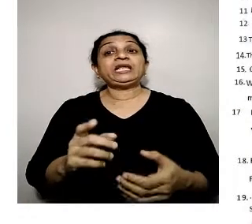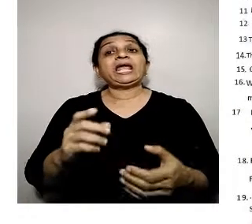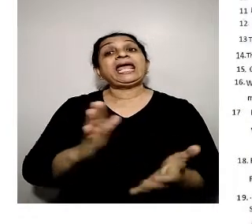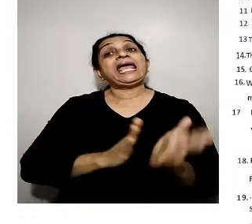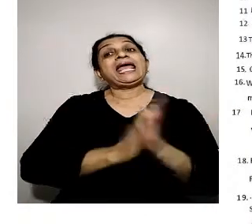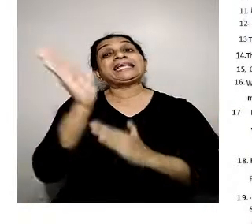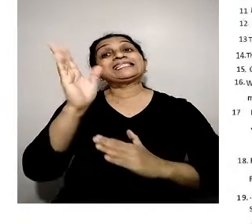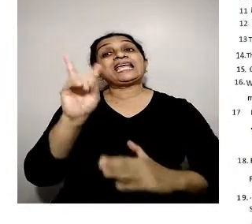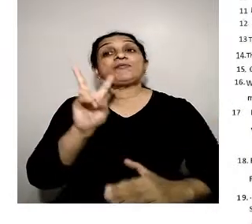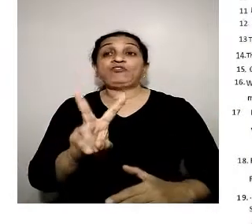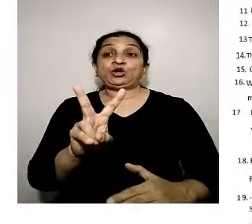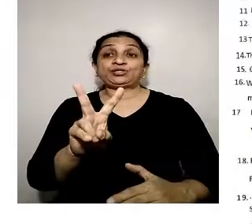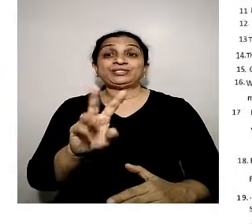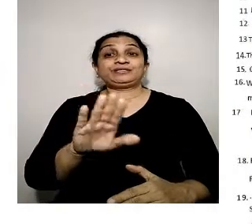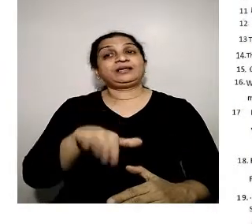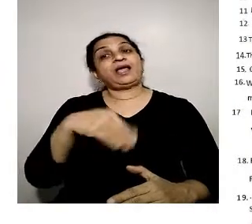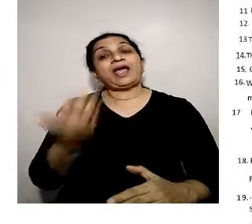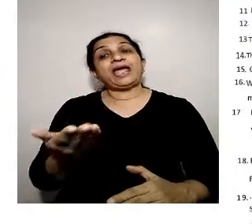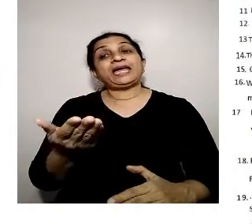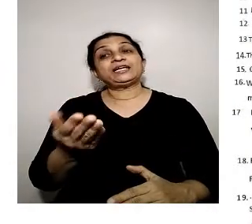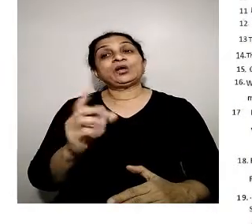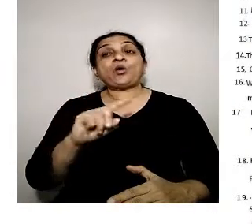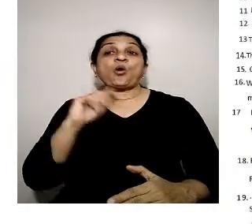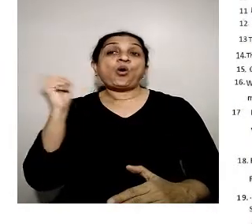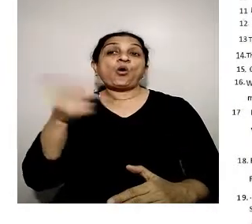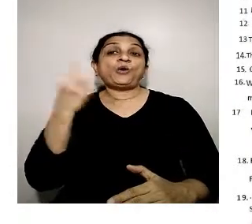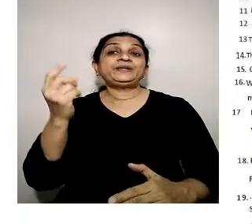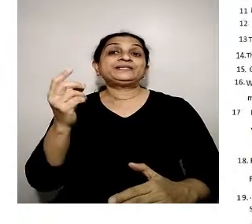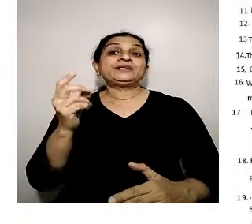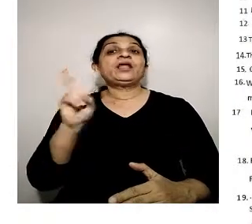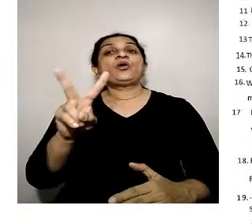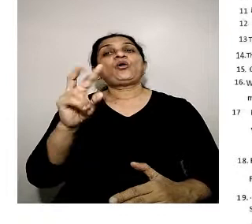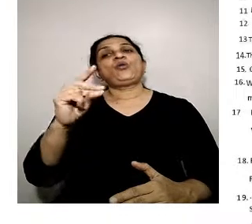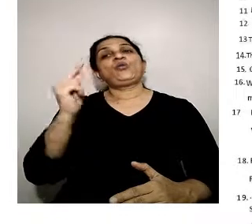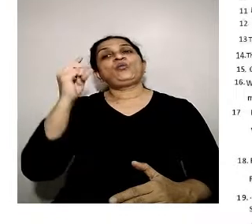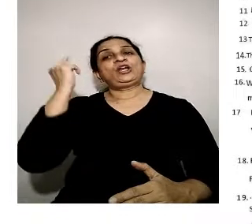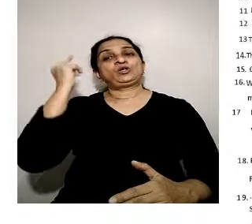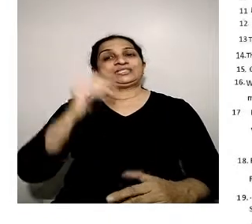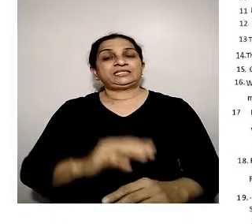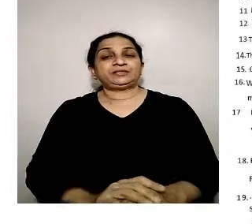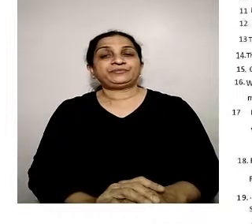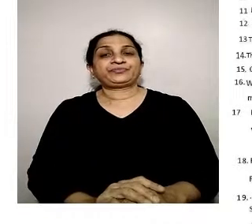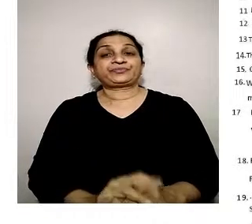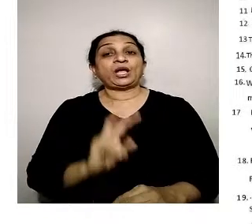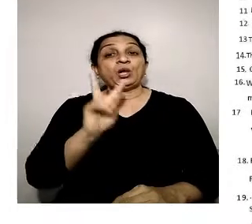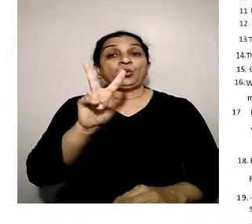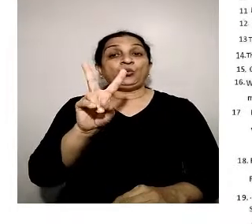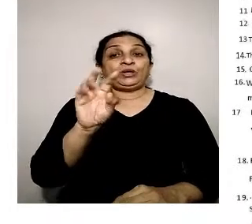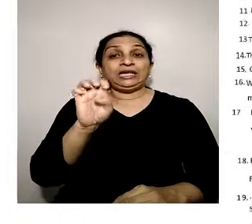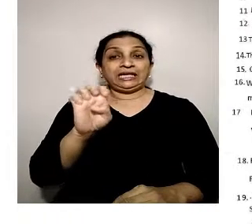relationship between escape velocity and orbital velocity. VE